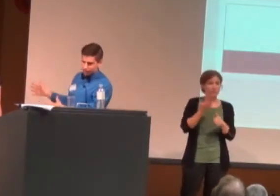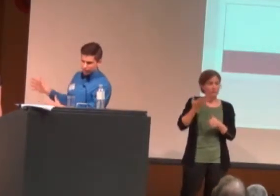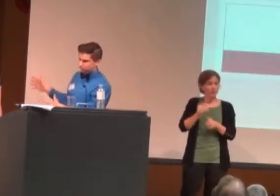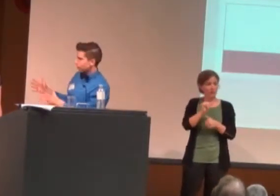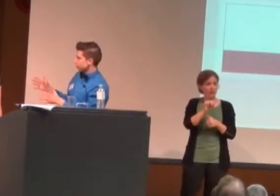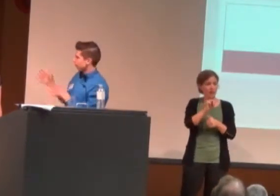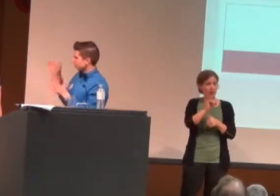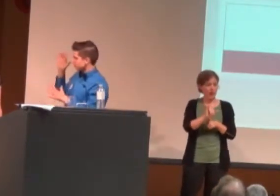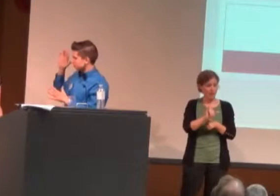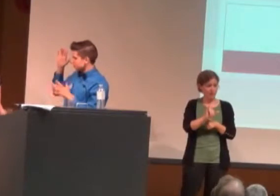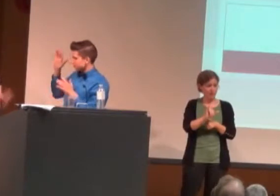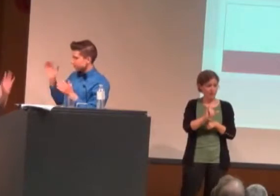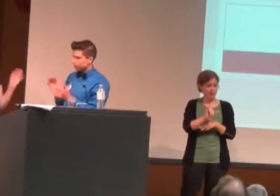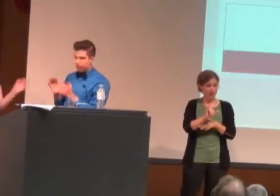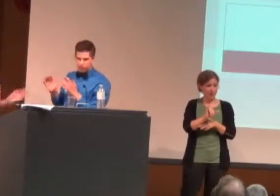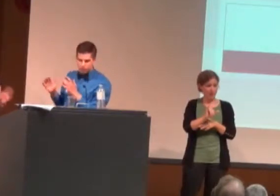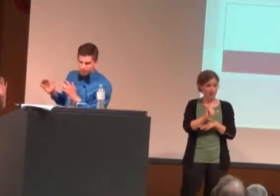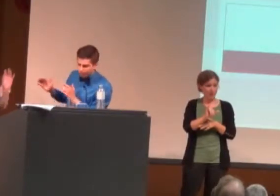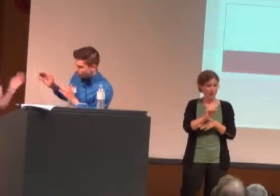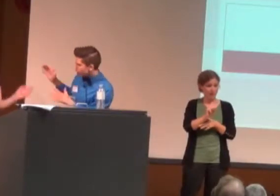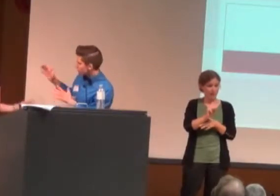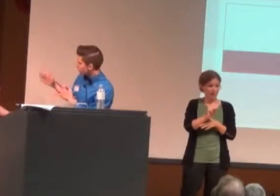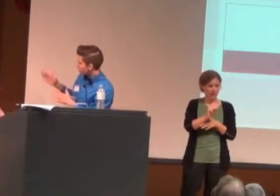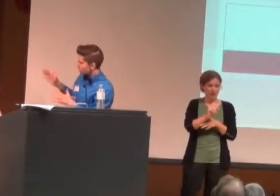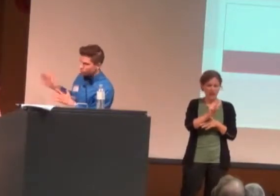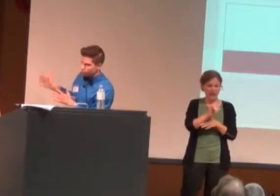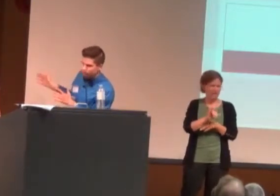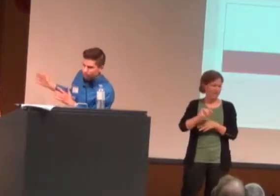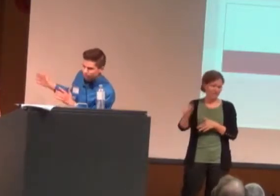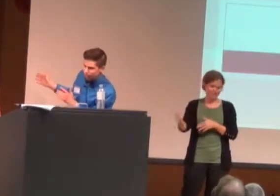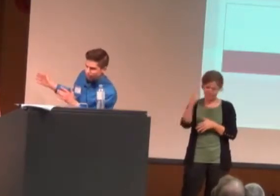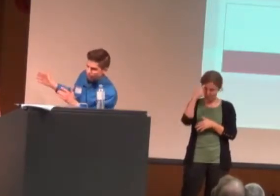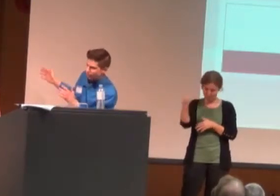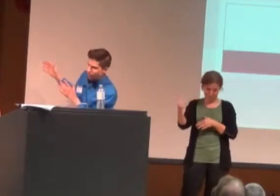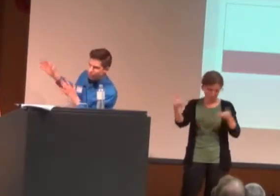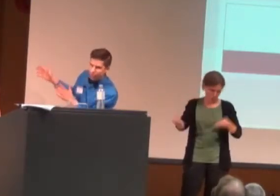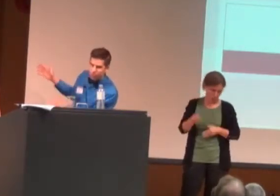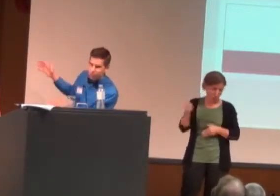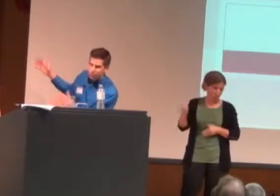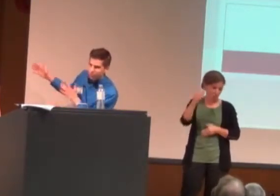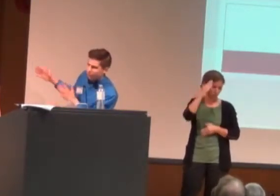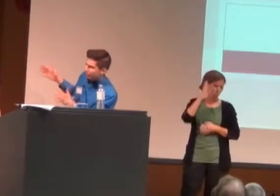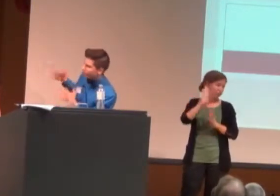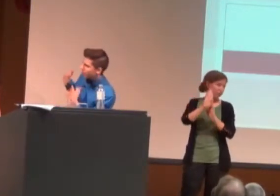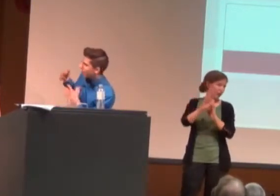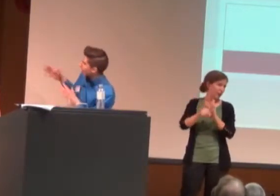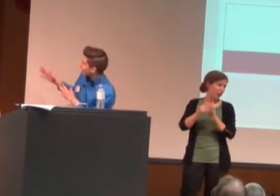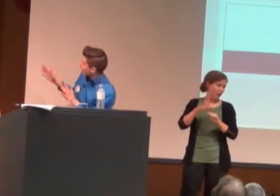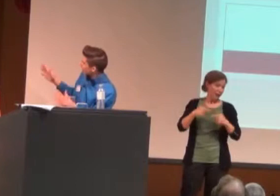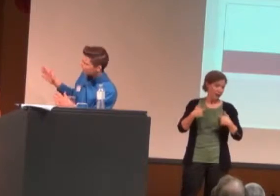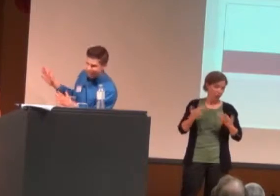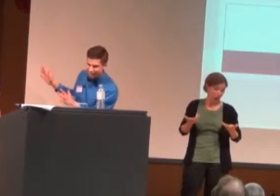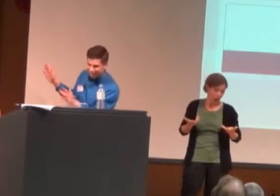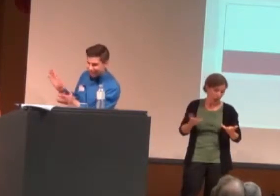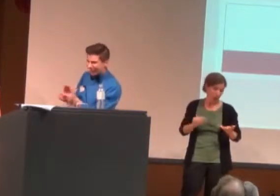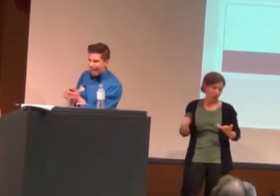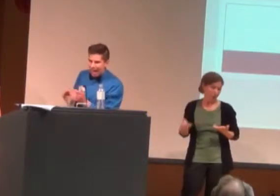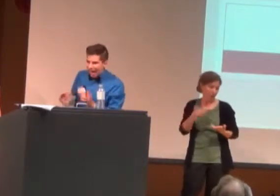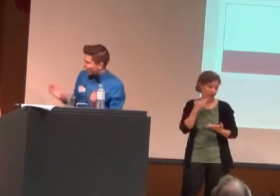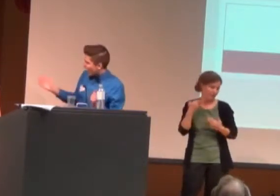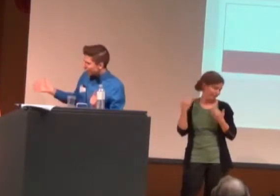have Amy. Actually, I'm going to just let you introduce yourself because you know more about yourself than me. So,